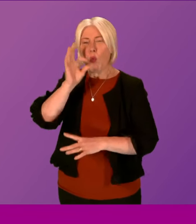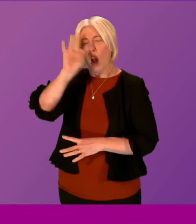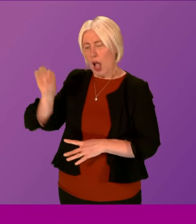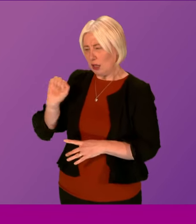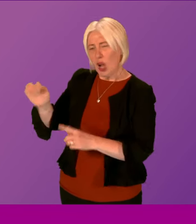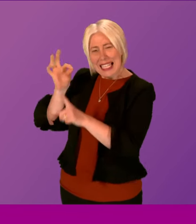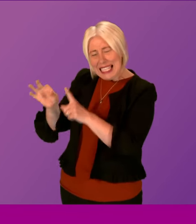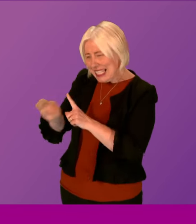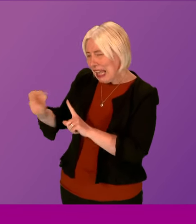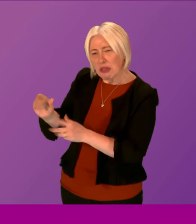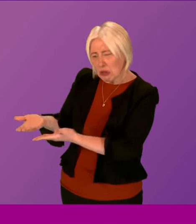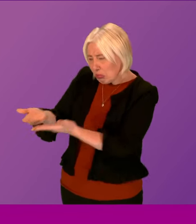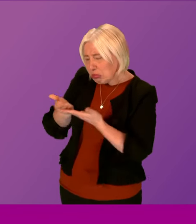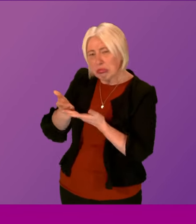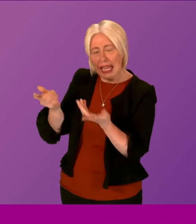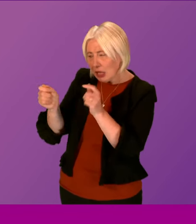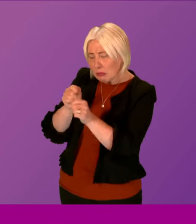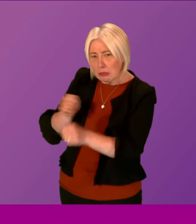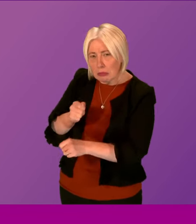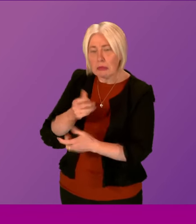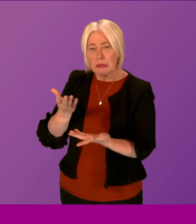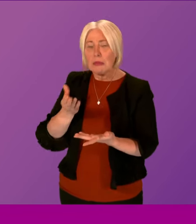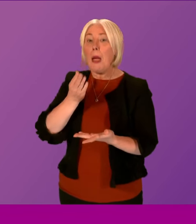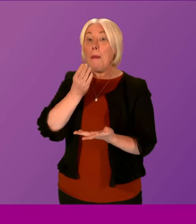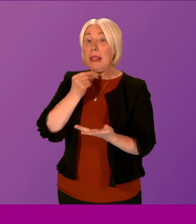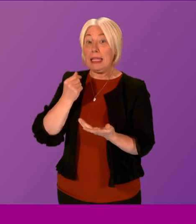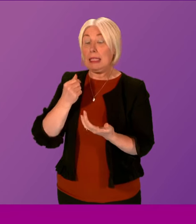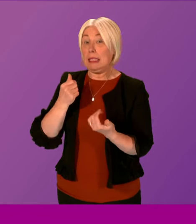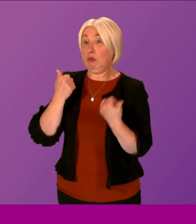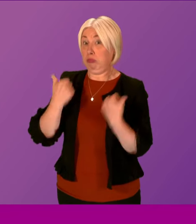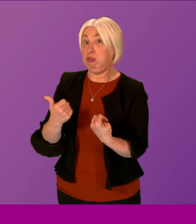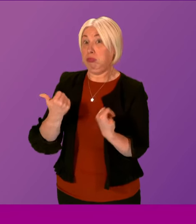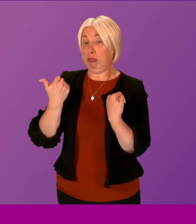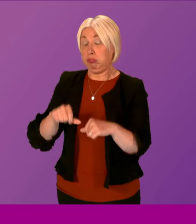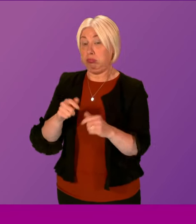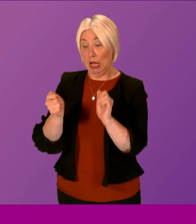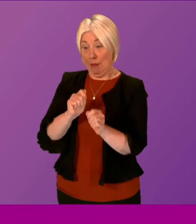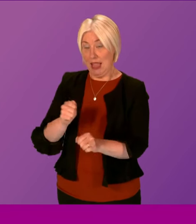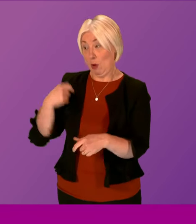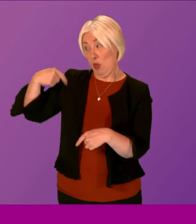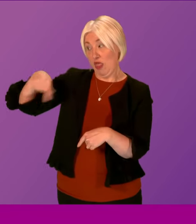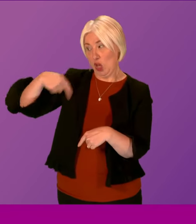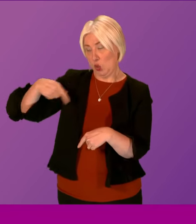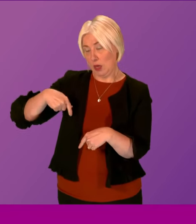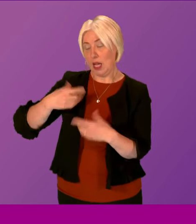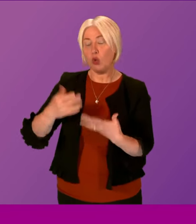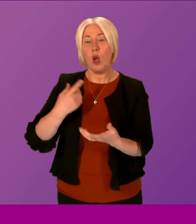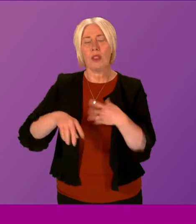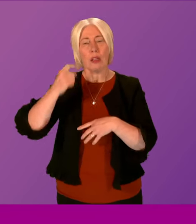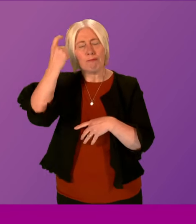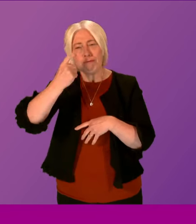of proposed amendments. I'm pleased we received these amendments, but only this week. So we've therefore started the serious and careful consideration